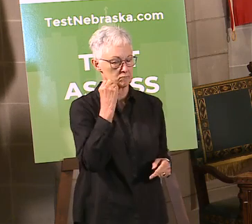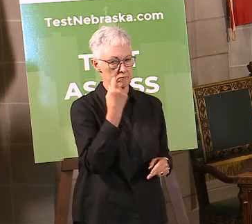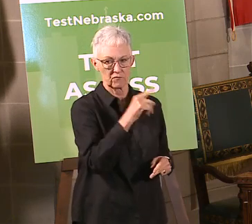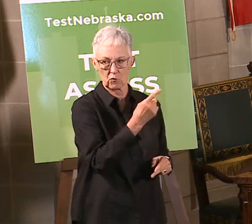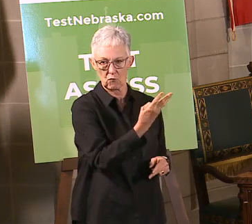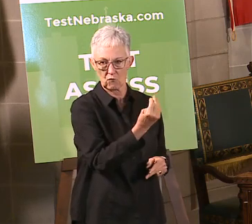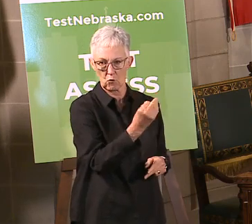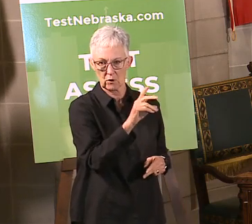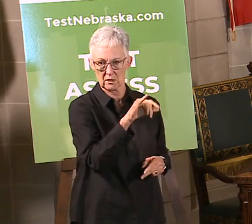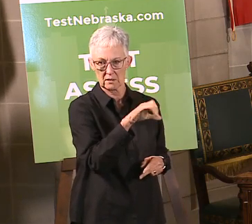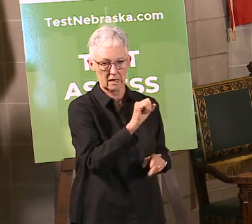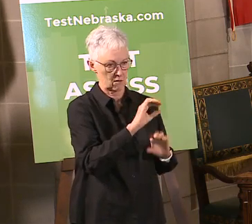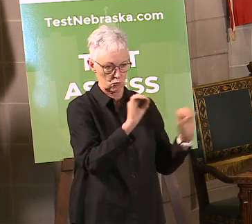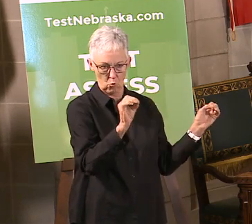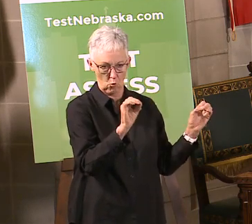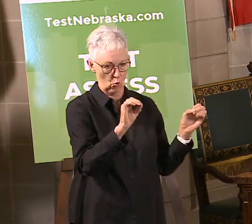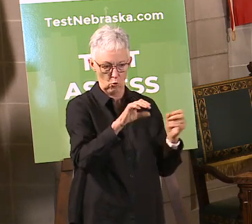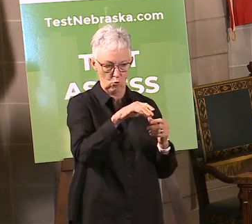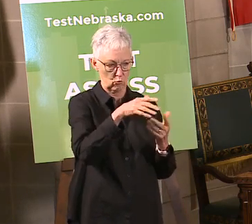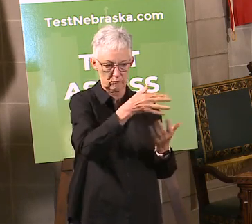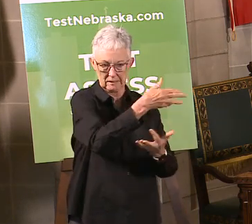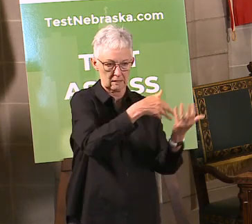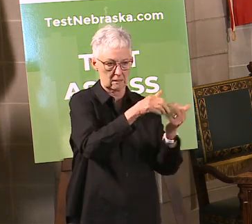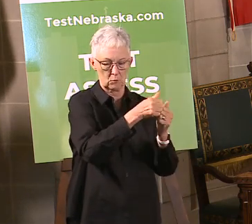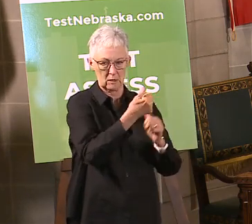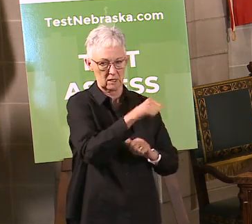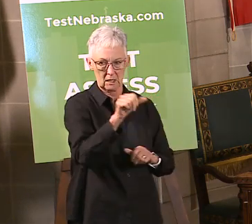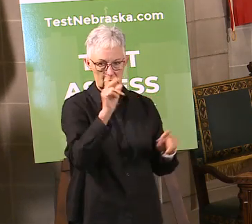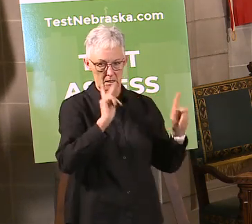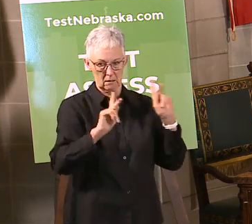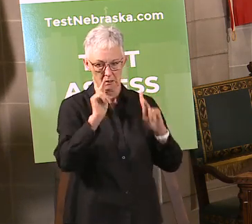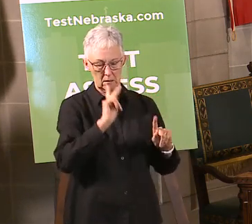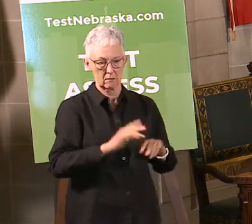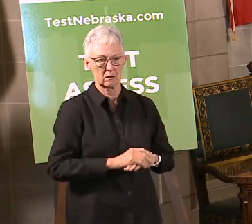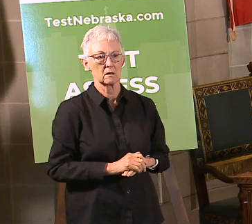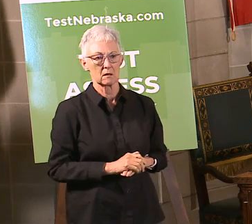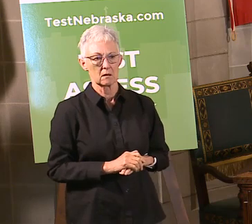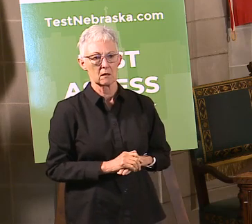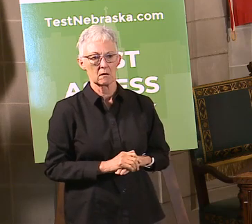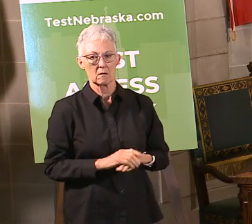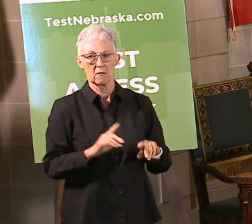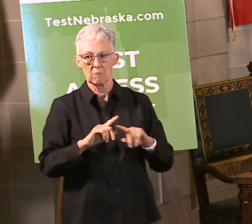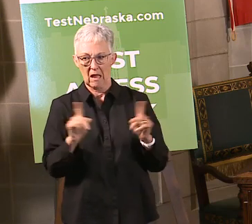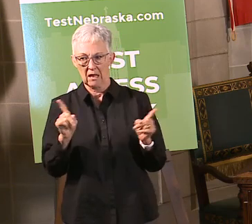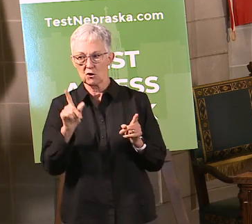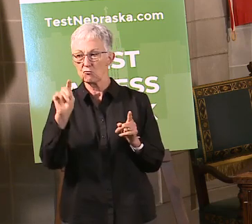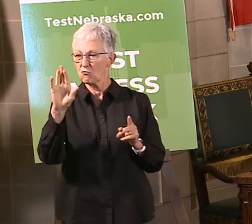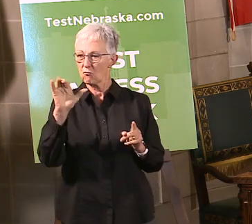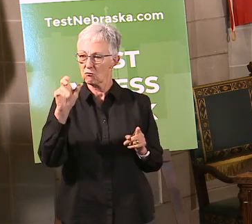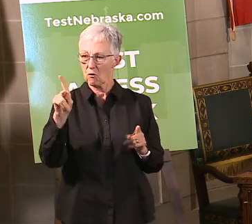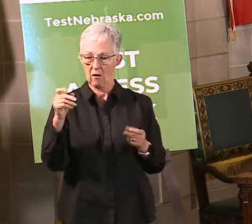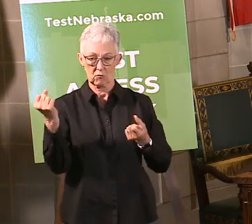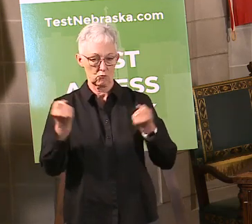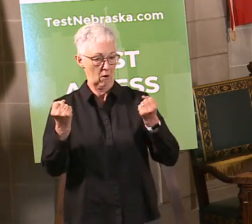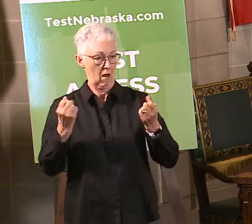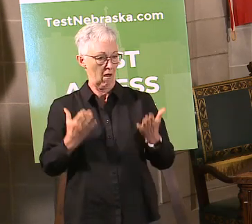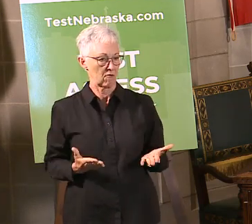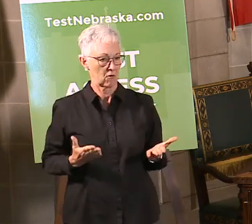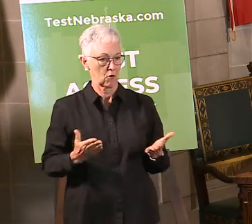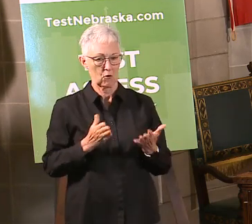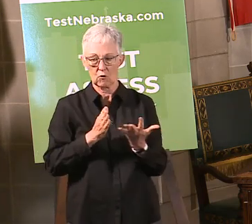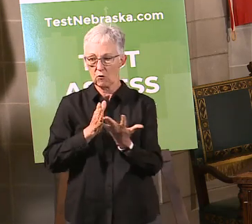Cheyenne in Scotts Bluff or whatever it would be. Again, those are different types of situations. But, again, if generally you're coming from someplace